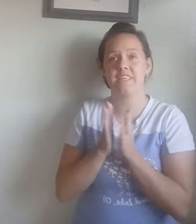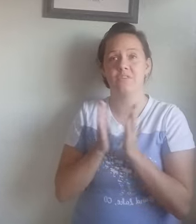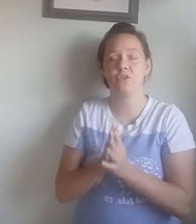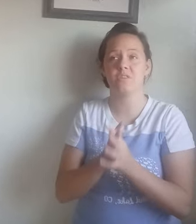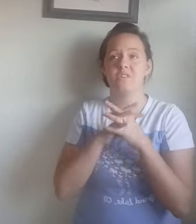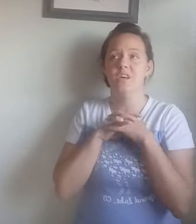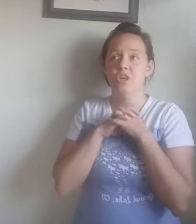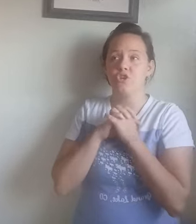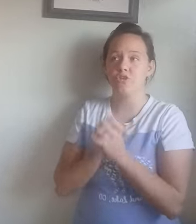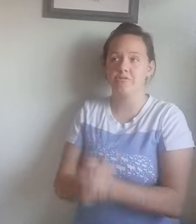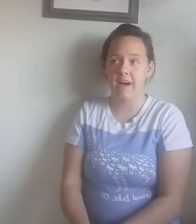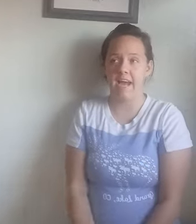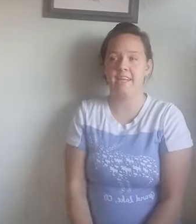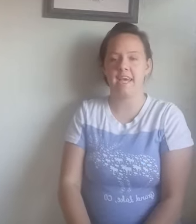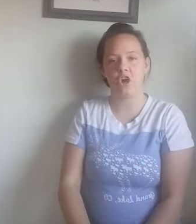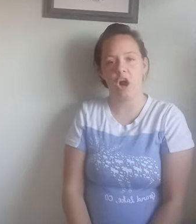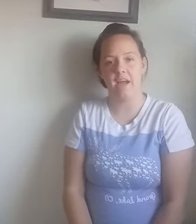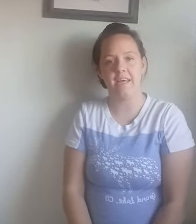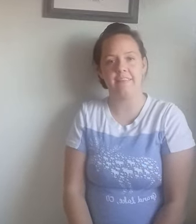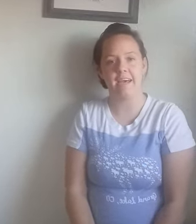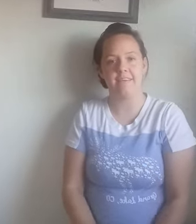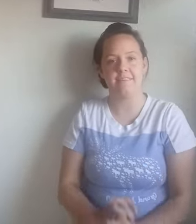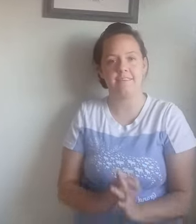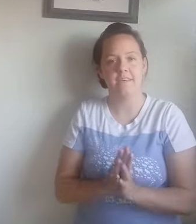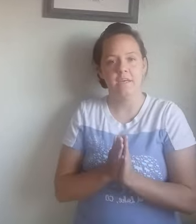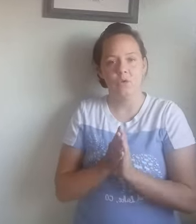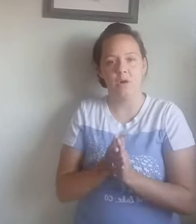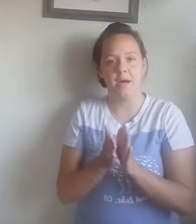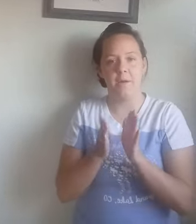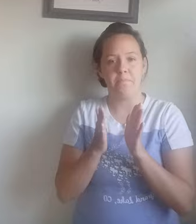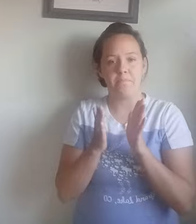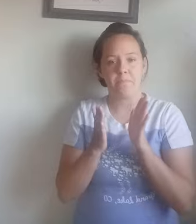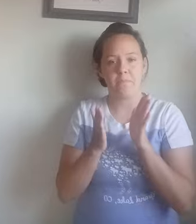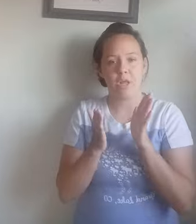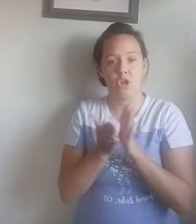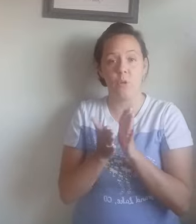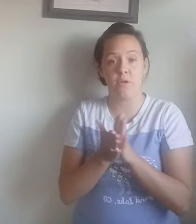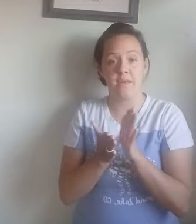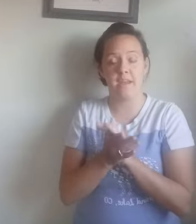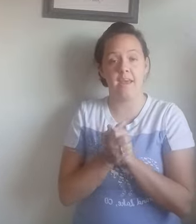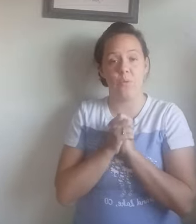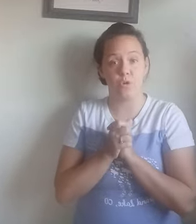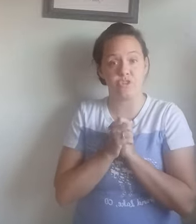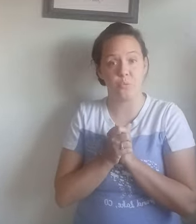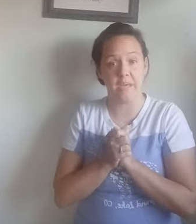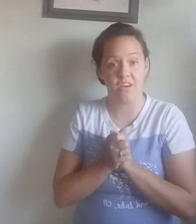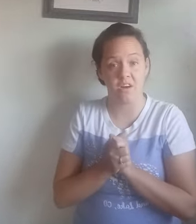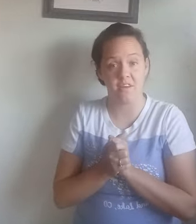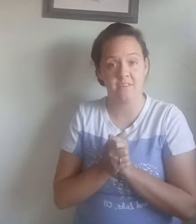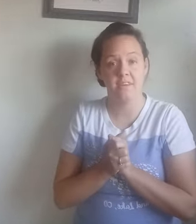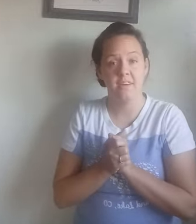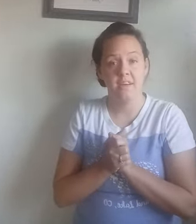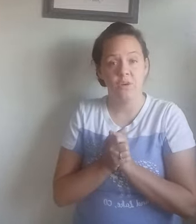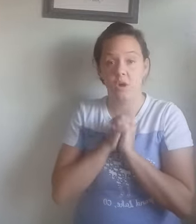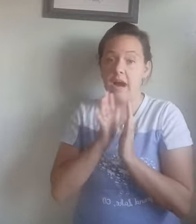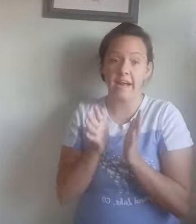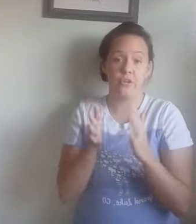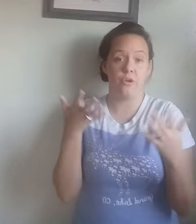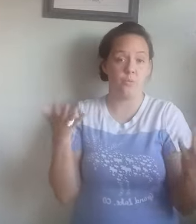difficult to find a cotton that is, um, lower than a worsted weight yarn. Or higher than a